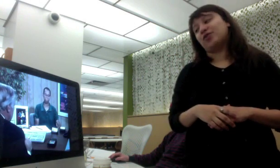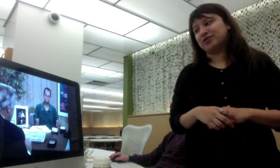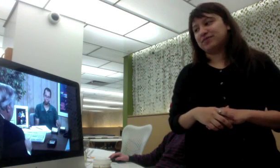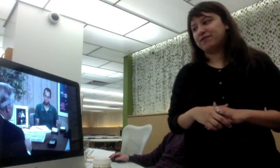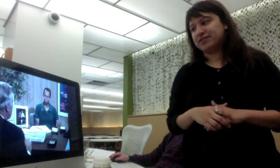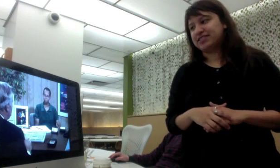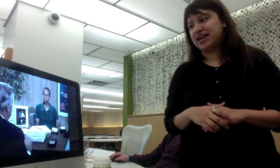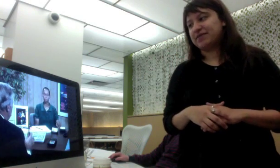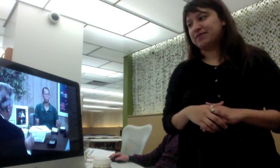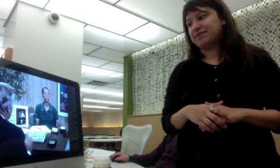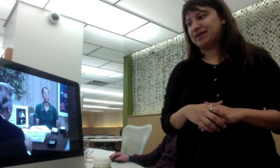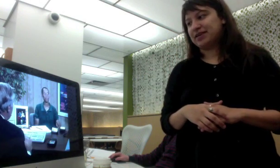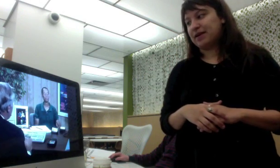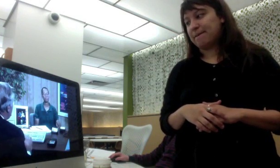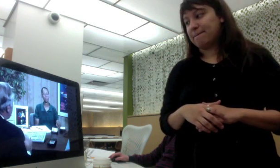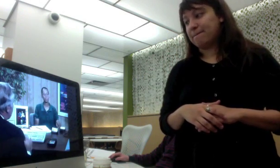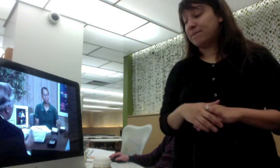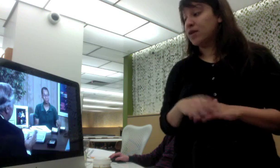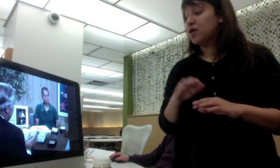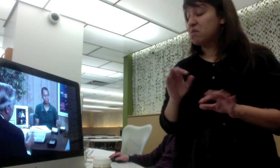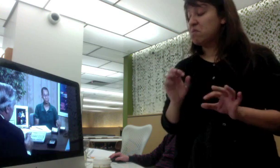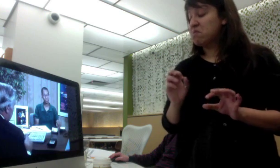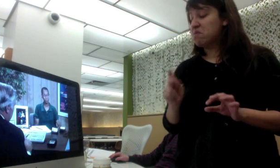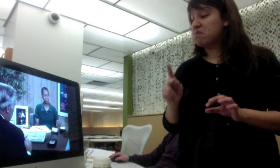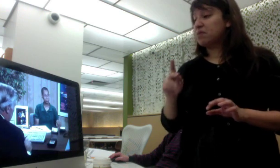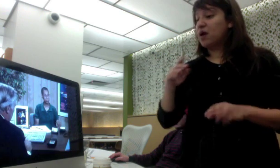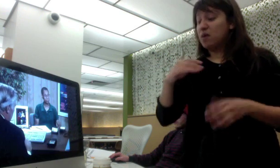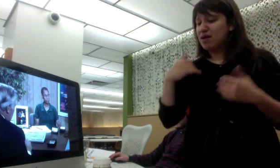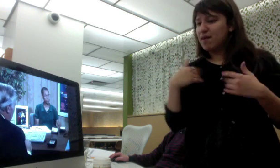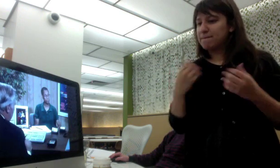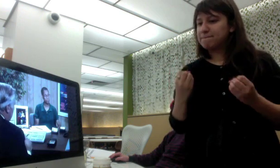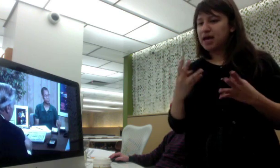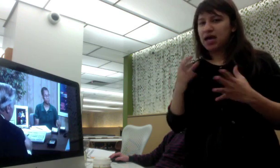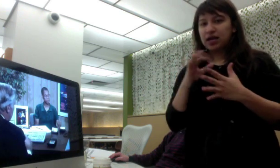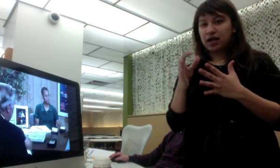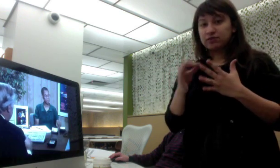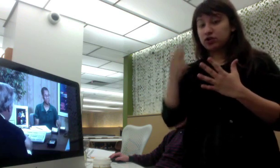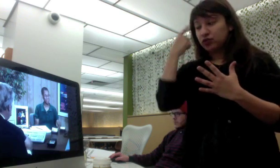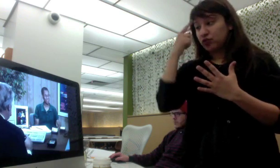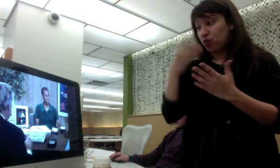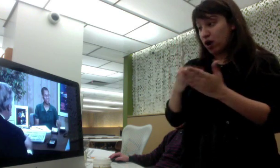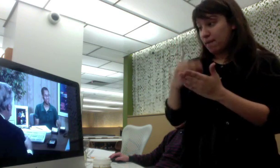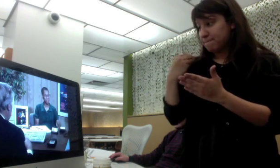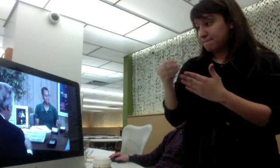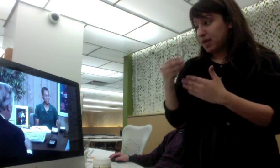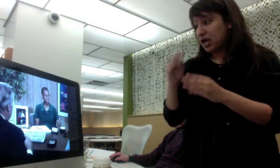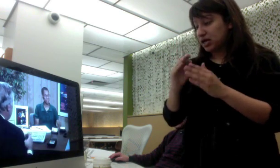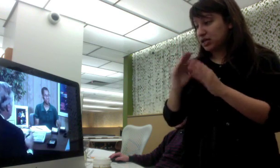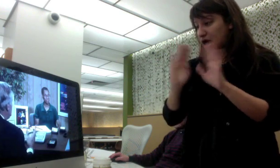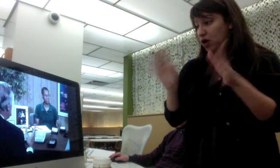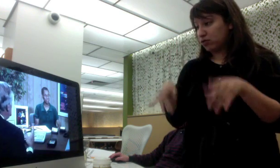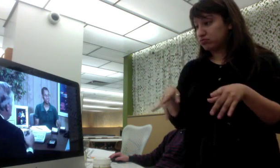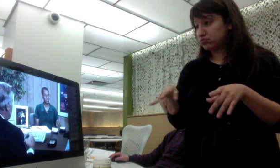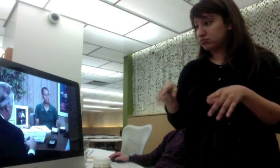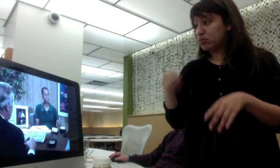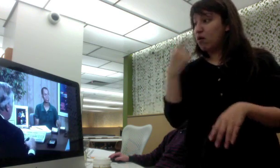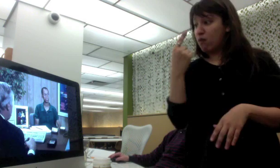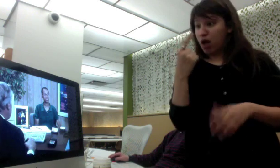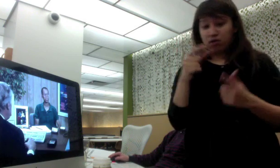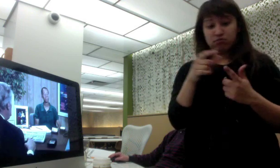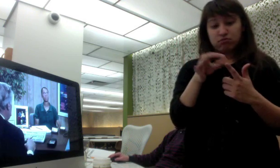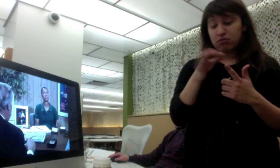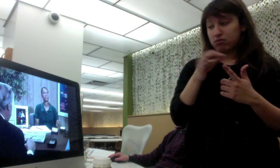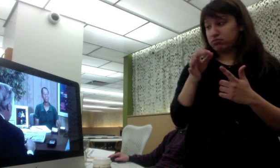Uh, no, it's my first time. We have a lot of financing options. And one of the financing options that we have is to get you a below